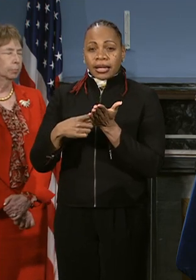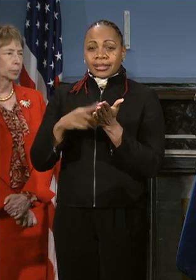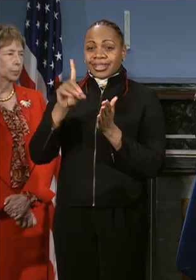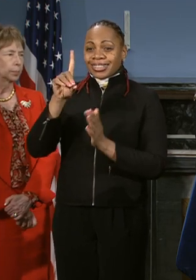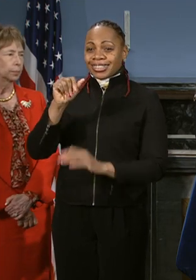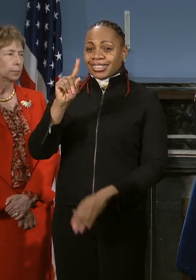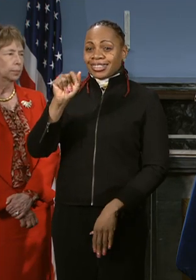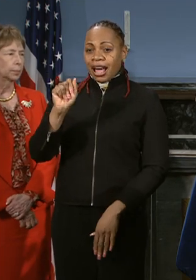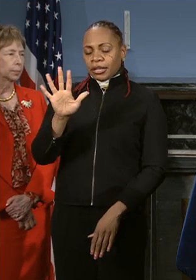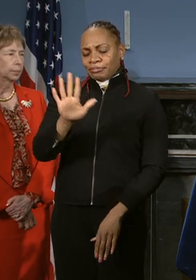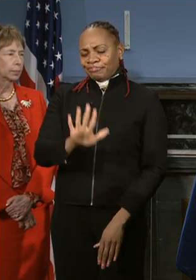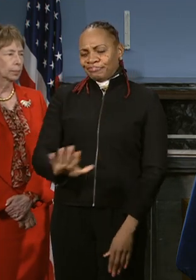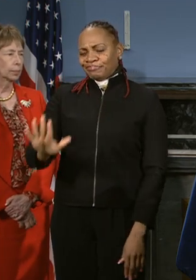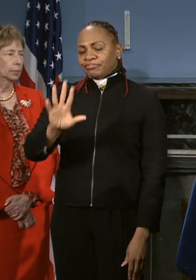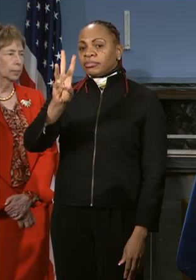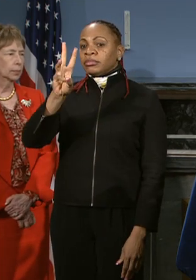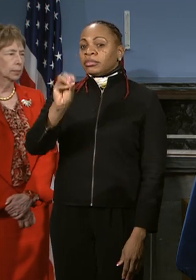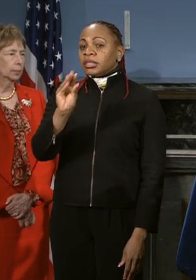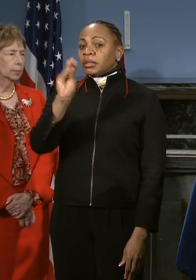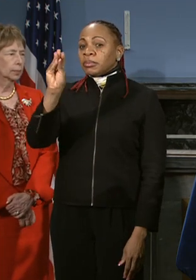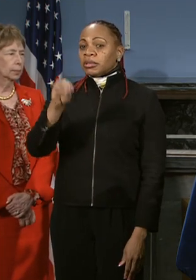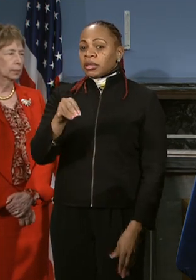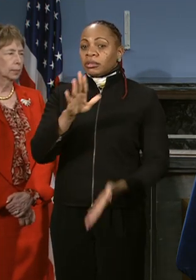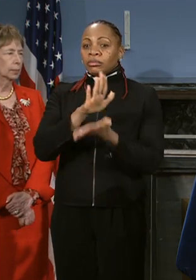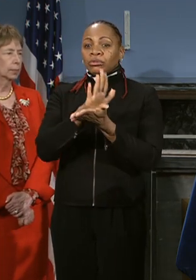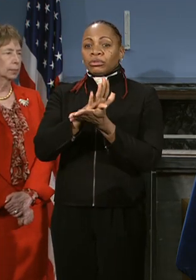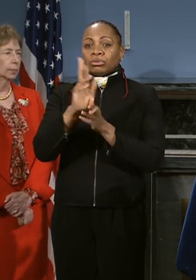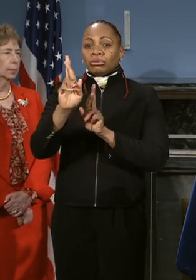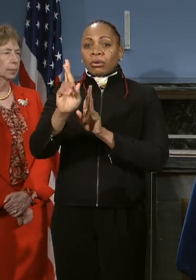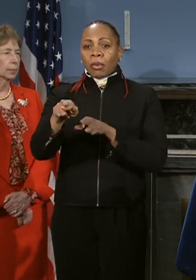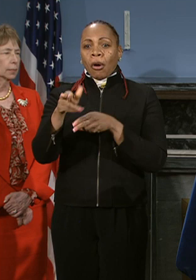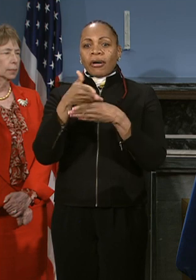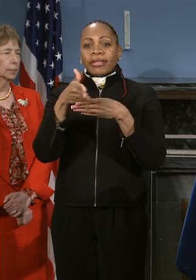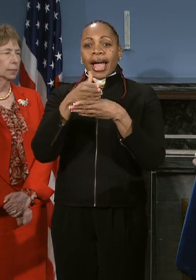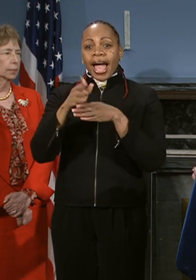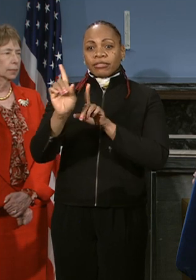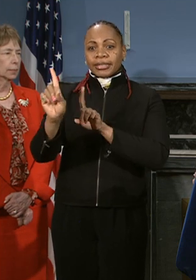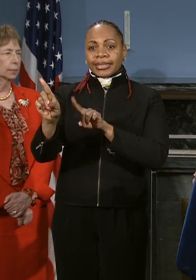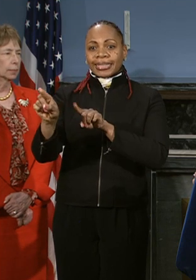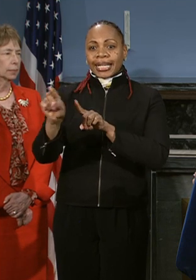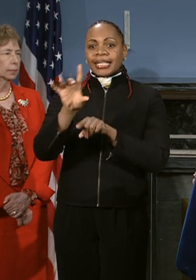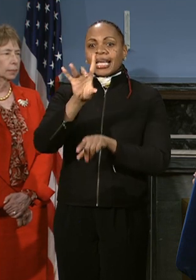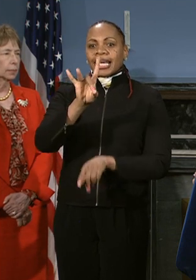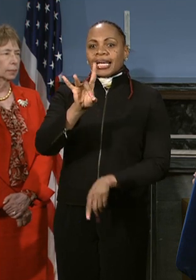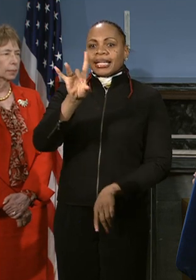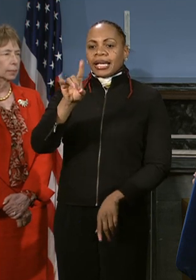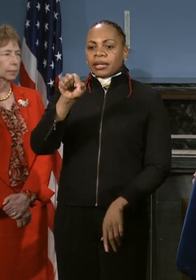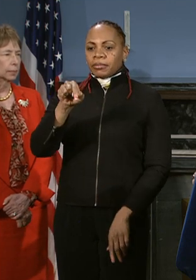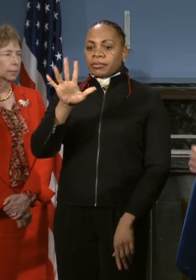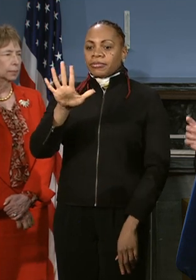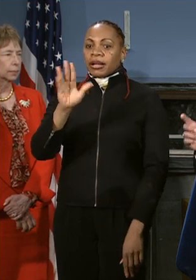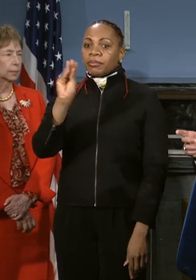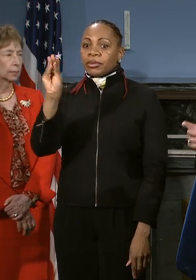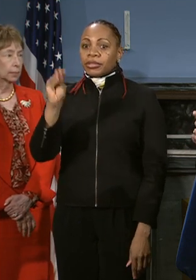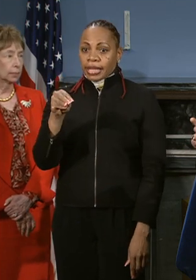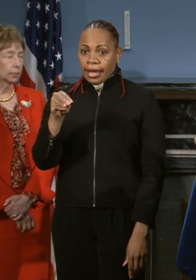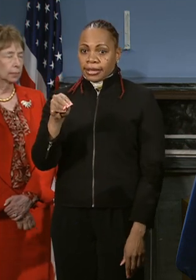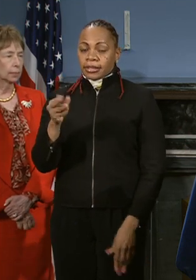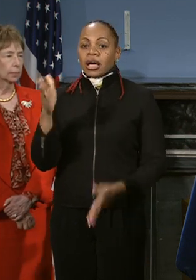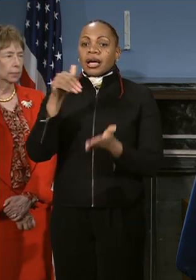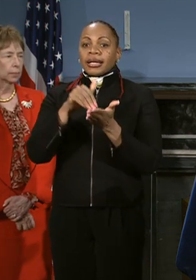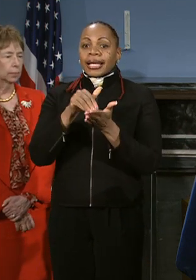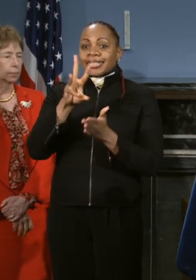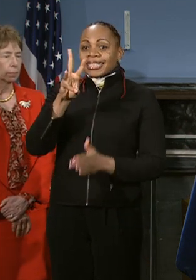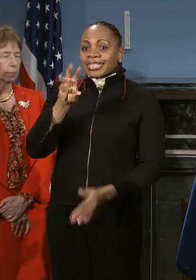60% of our schools reporting, our average attendance today was 88.5%. Again, that's with